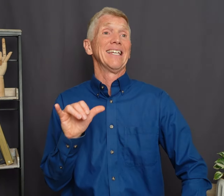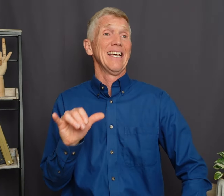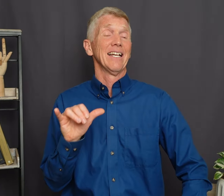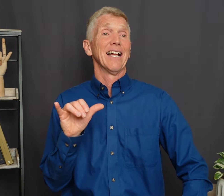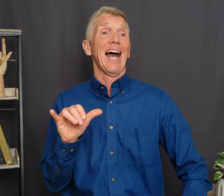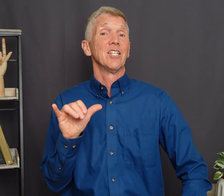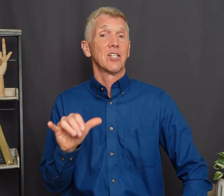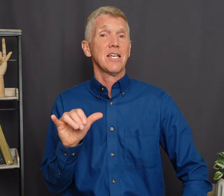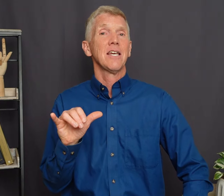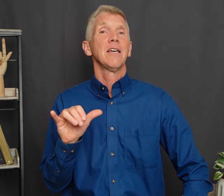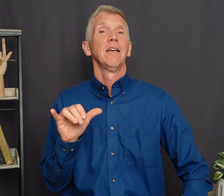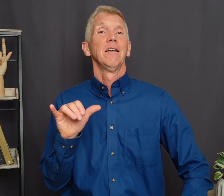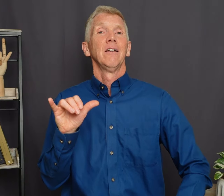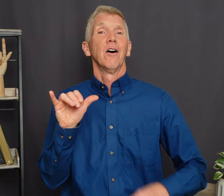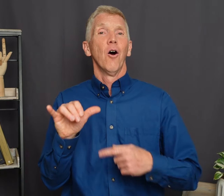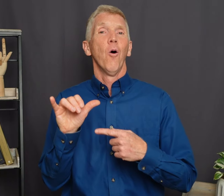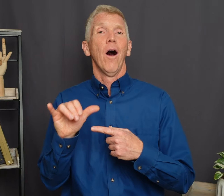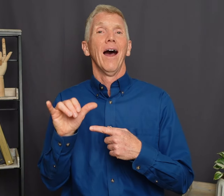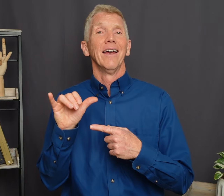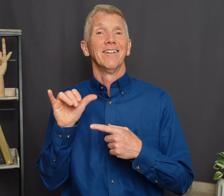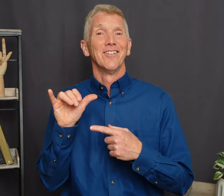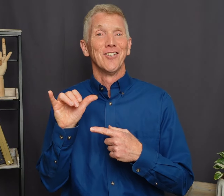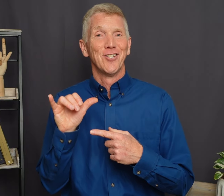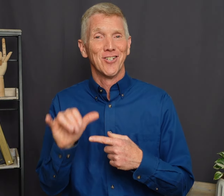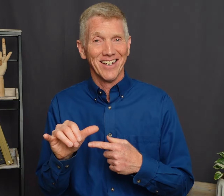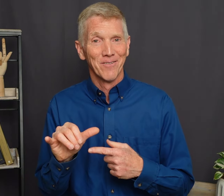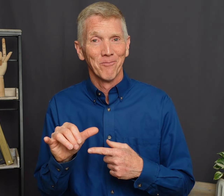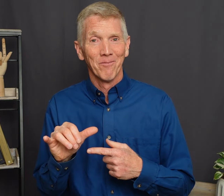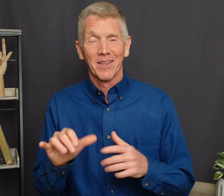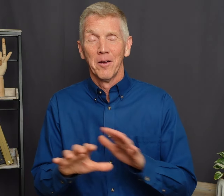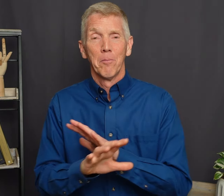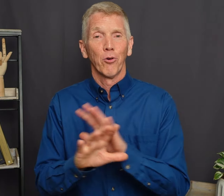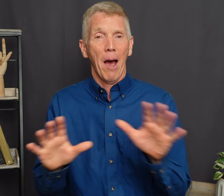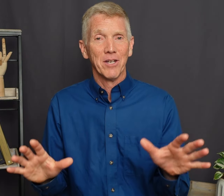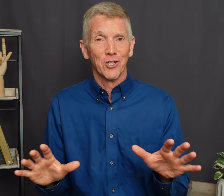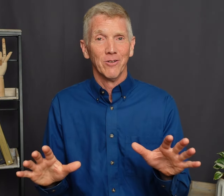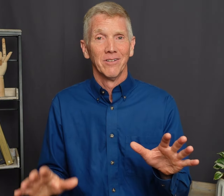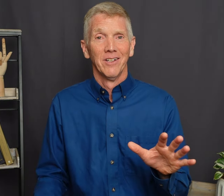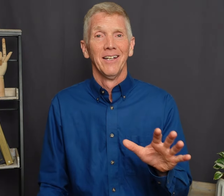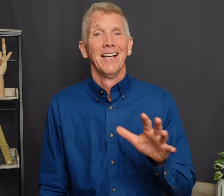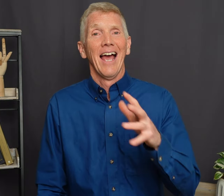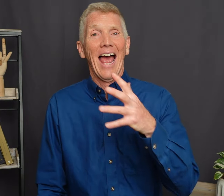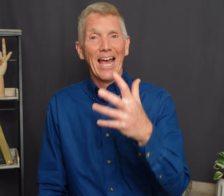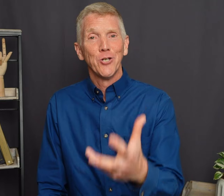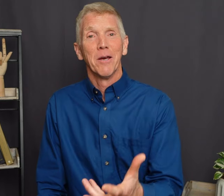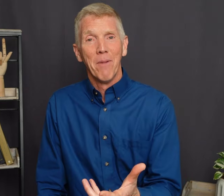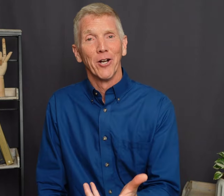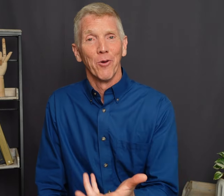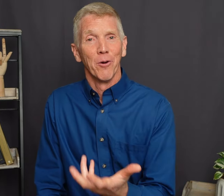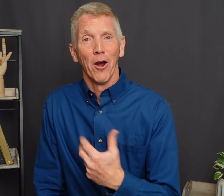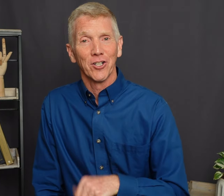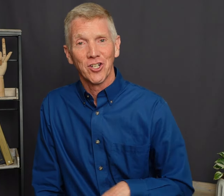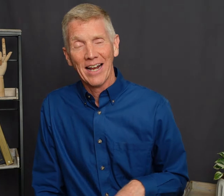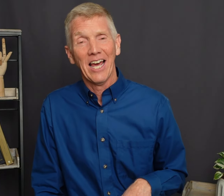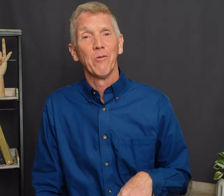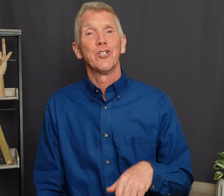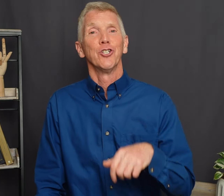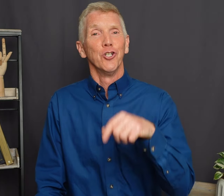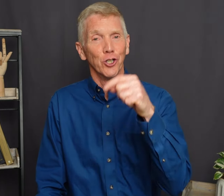get it I see-O-I-C Promise you As you get better With your American Sign Language You'll